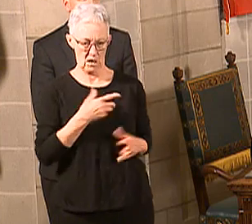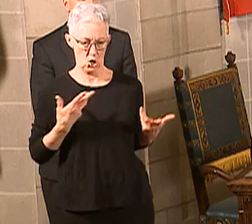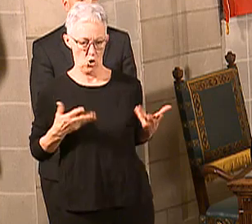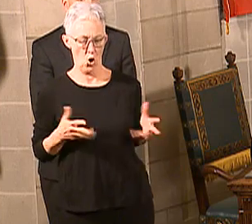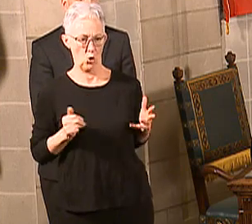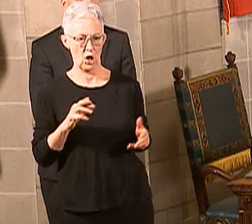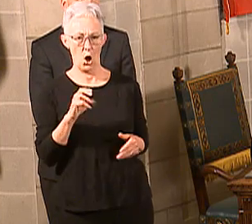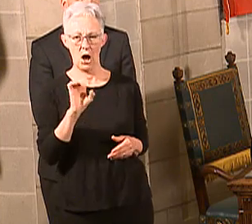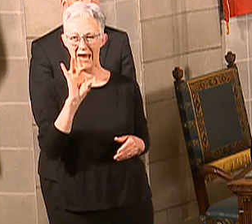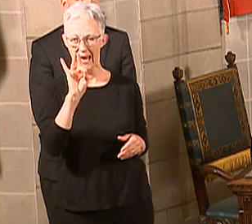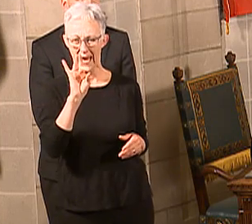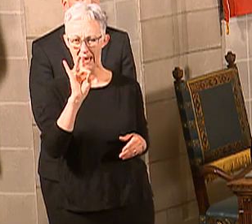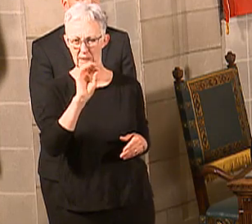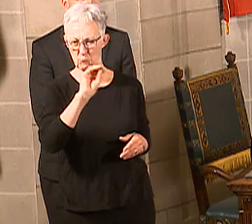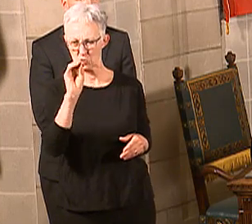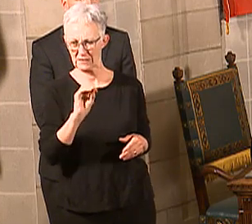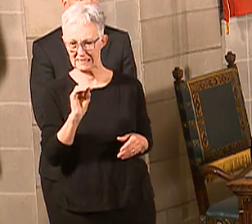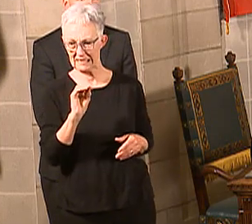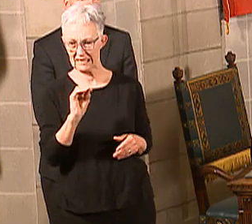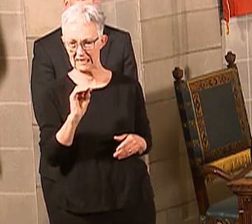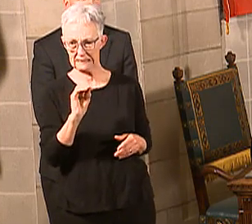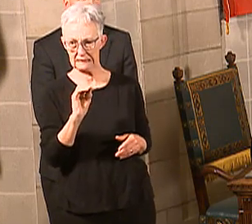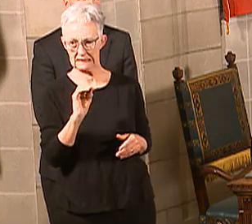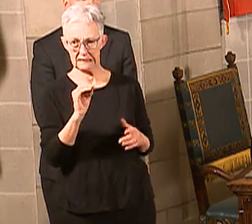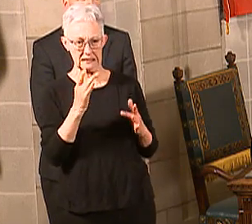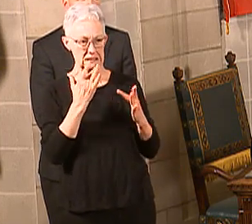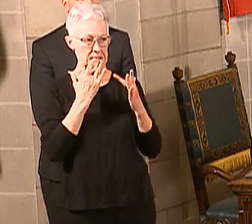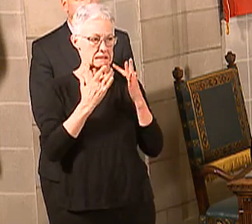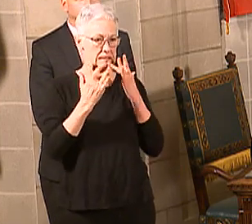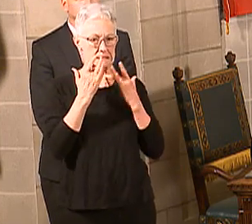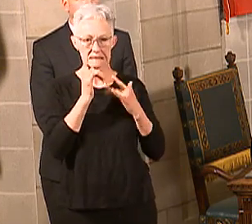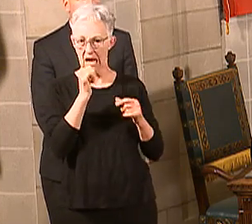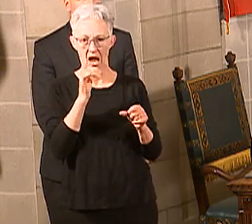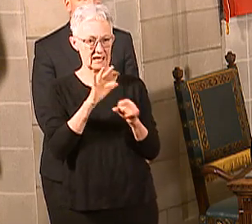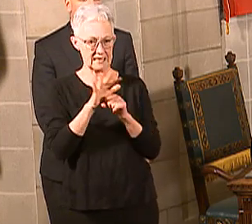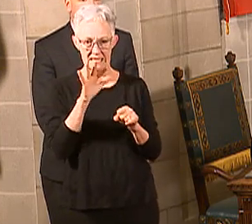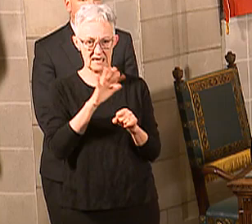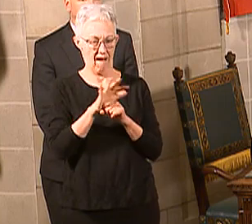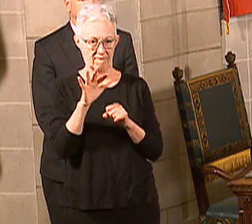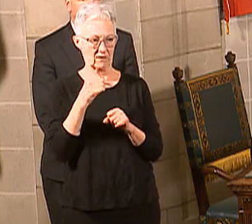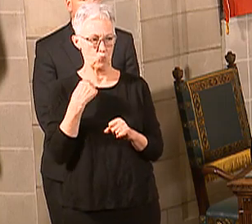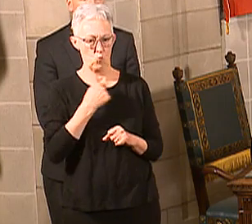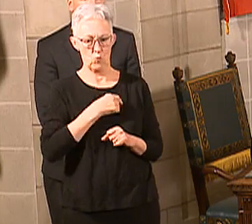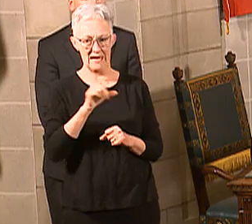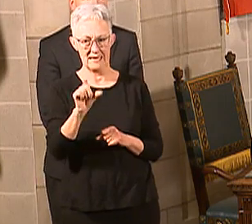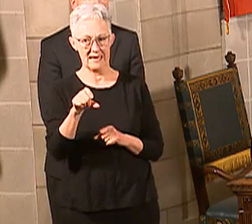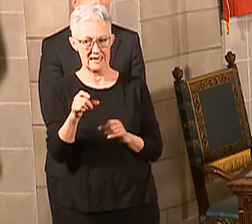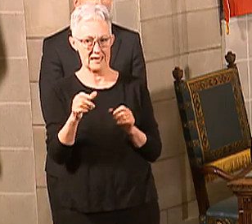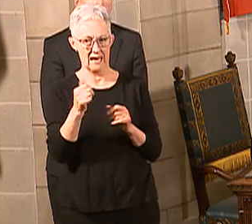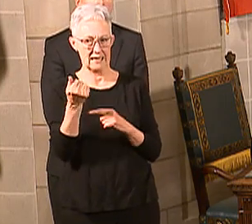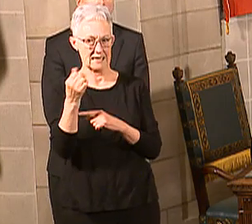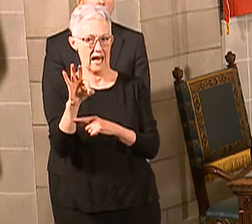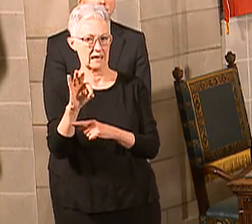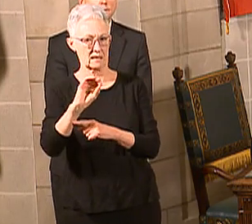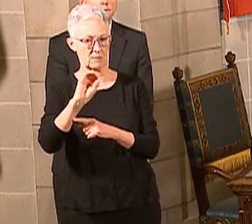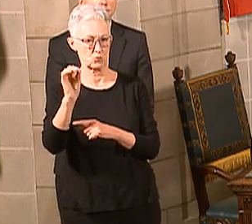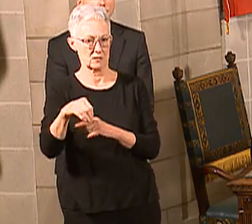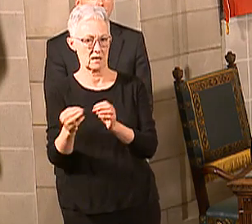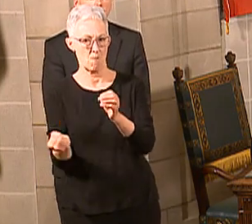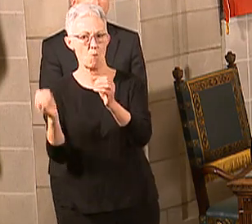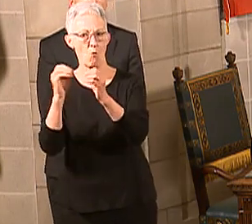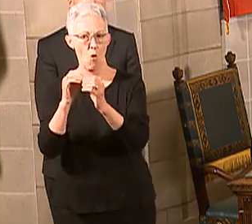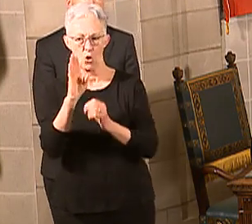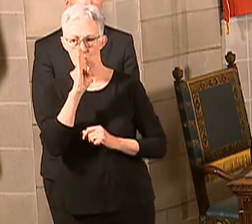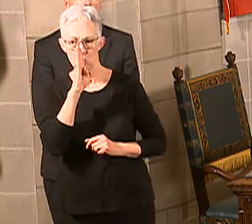short. I can get that back to the Governor's team. And something like in the next two years, we needed another 19% of direct caregivers. But again, that's all pre